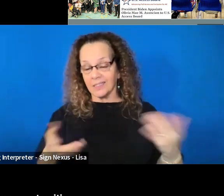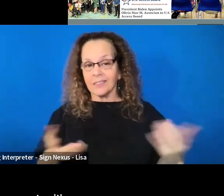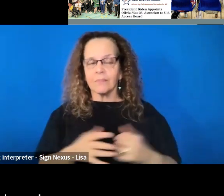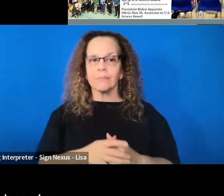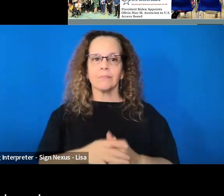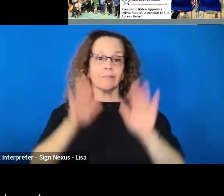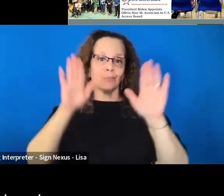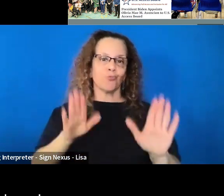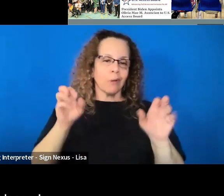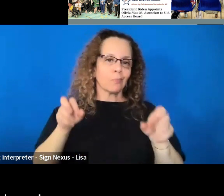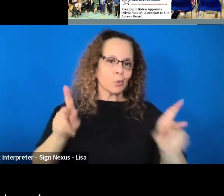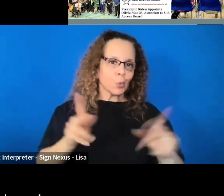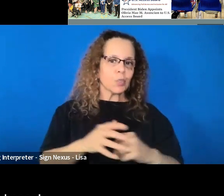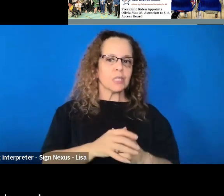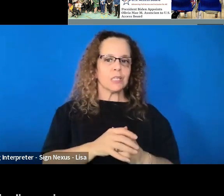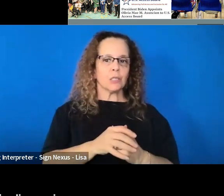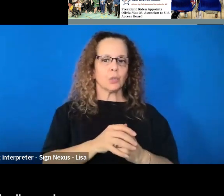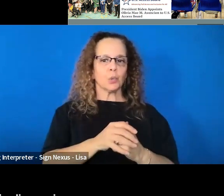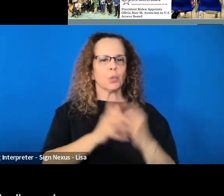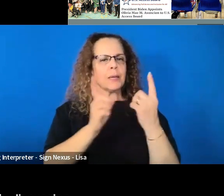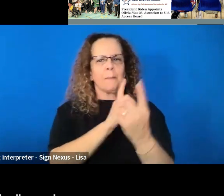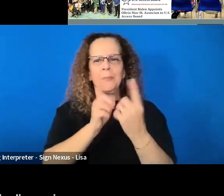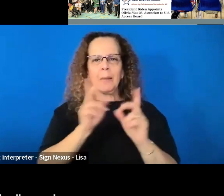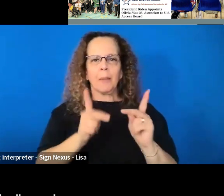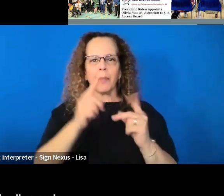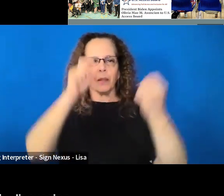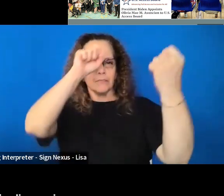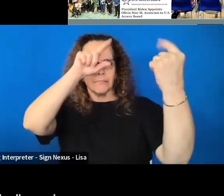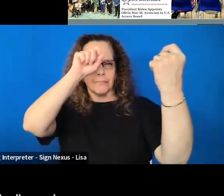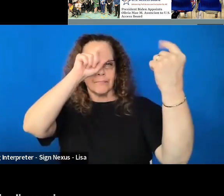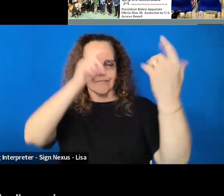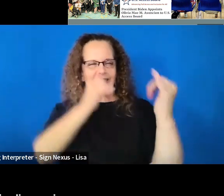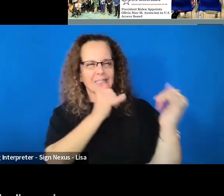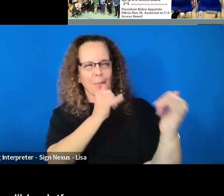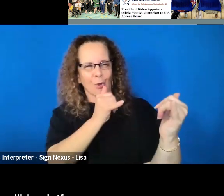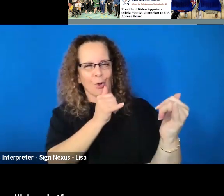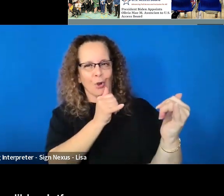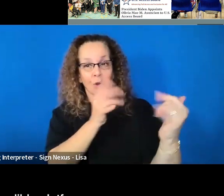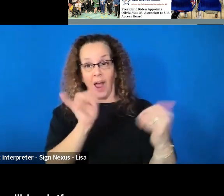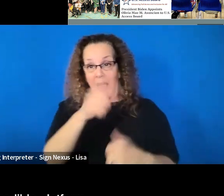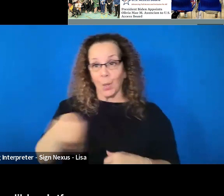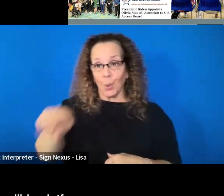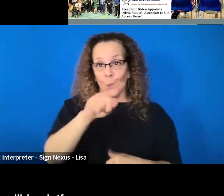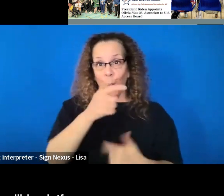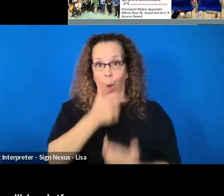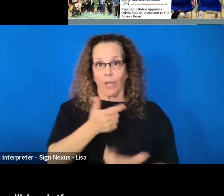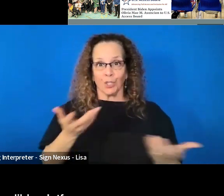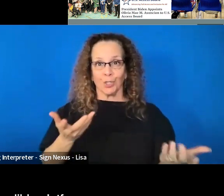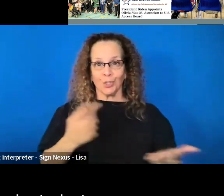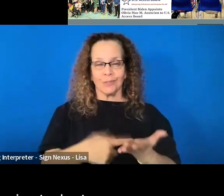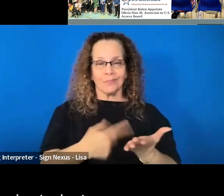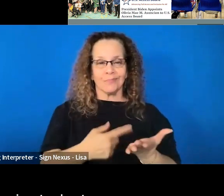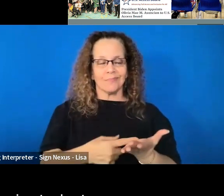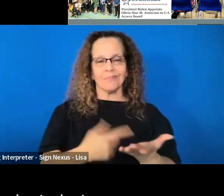to meet like-minded people, much like you all in this discussion, and provided with an incredible